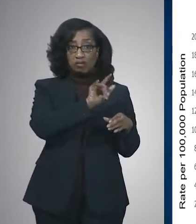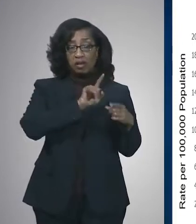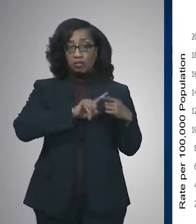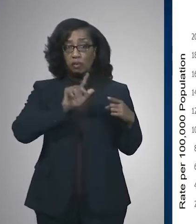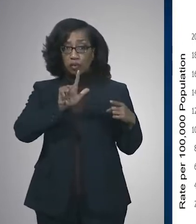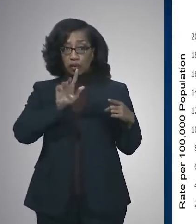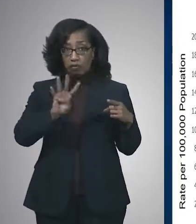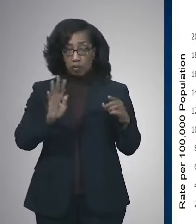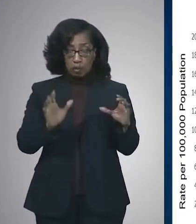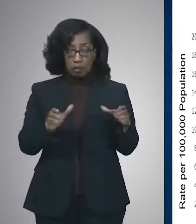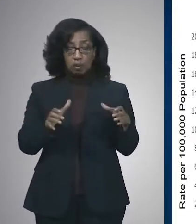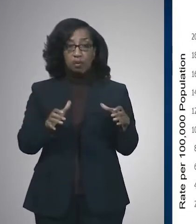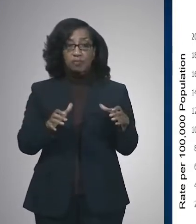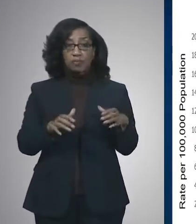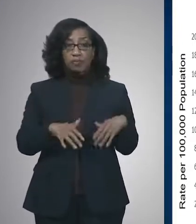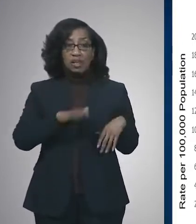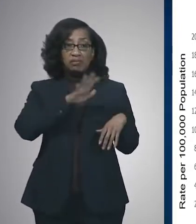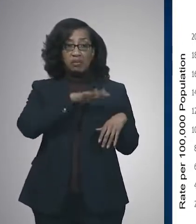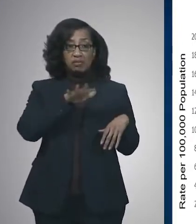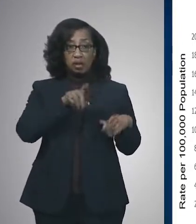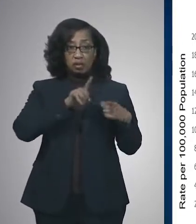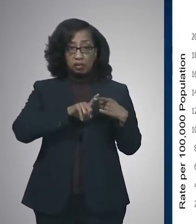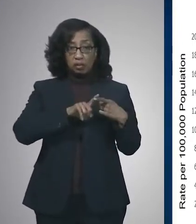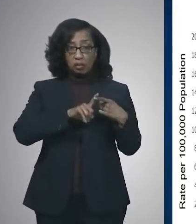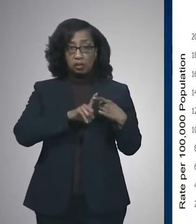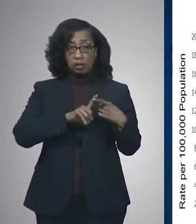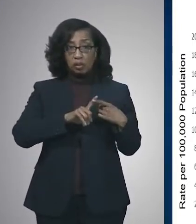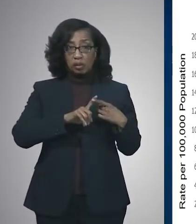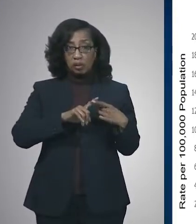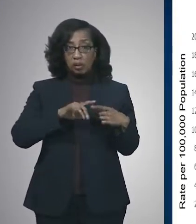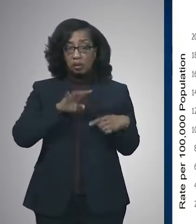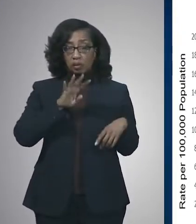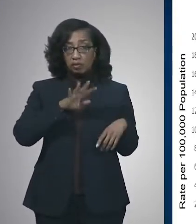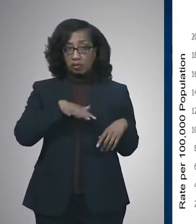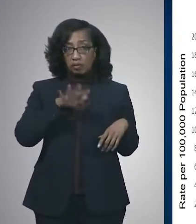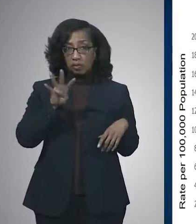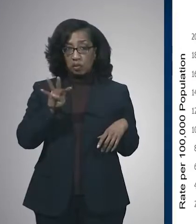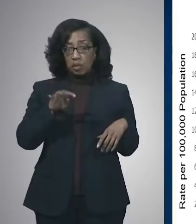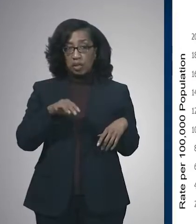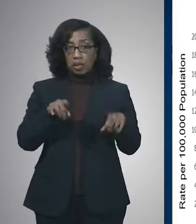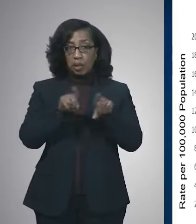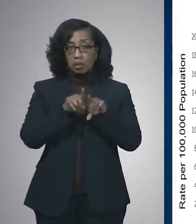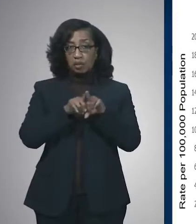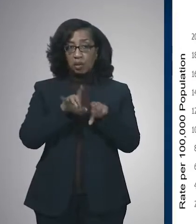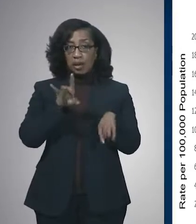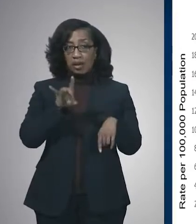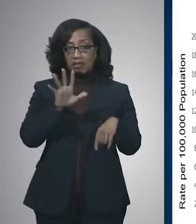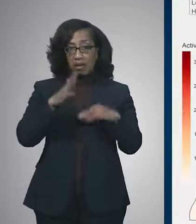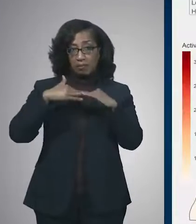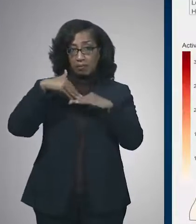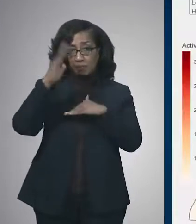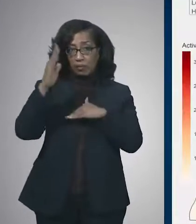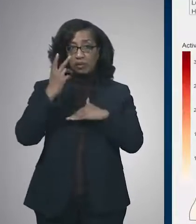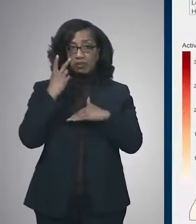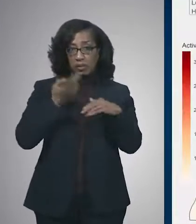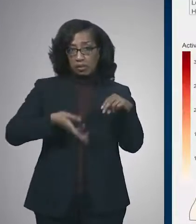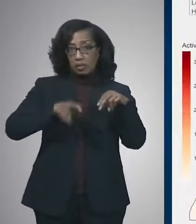old age group, 55 to 64 year age group, and the 85 plus age group. Next slide.